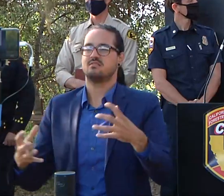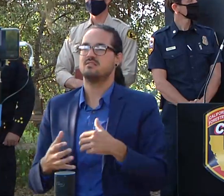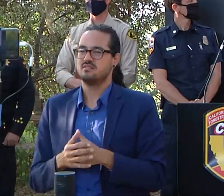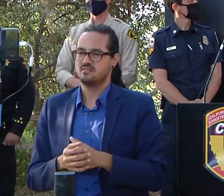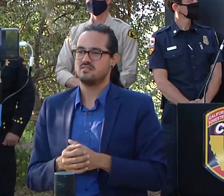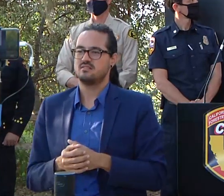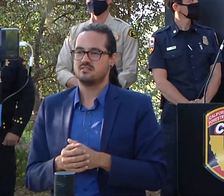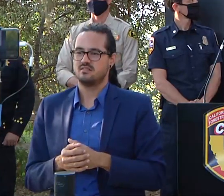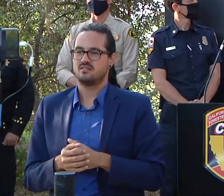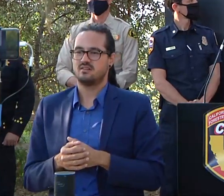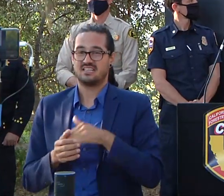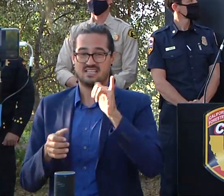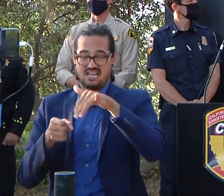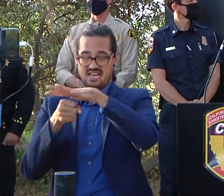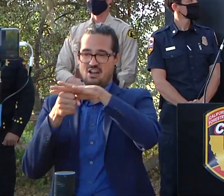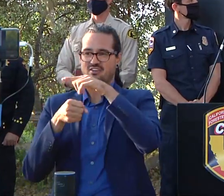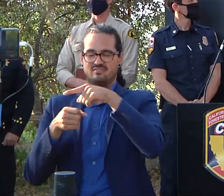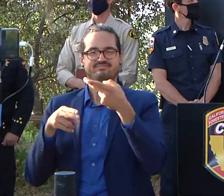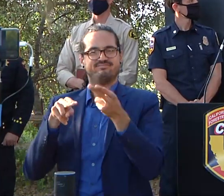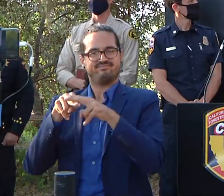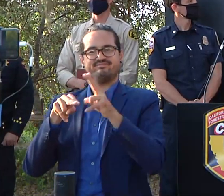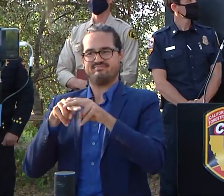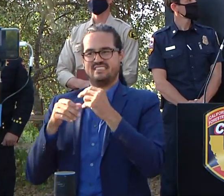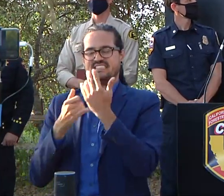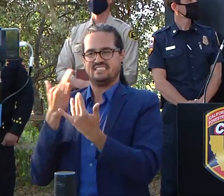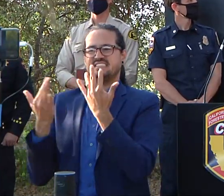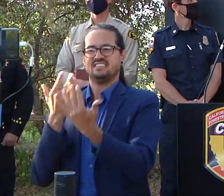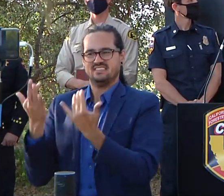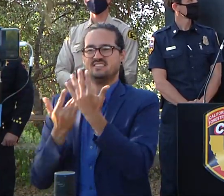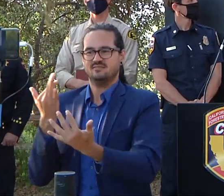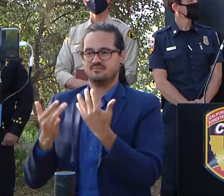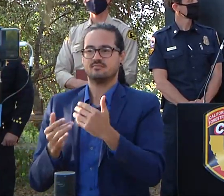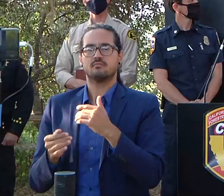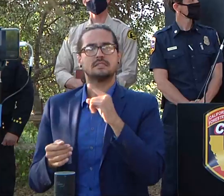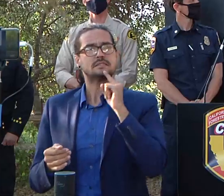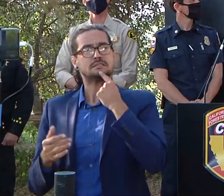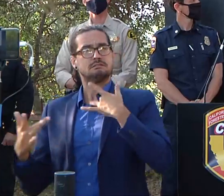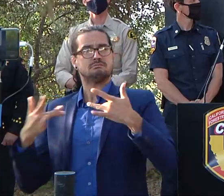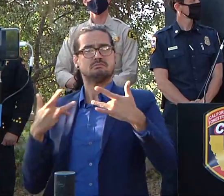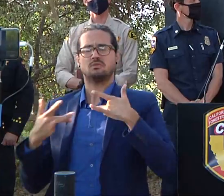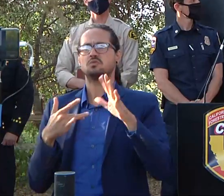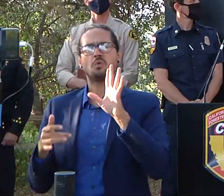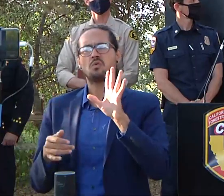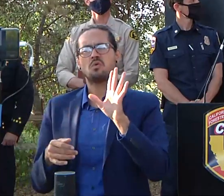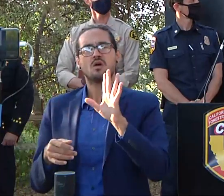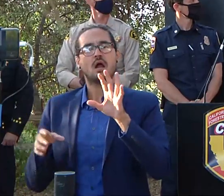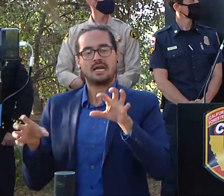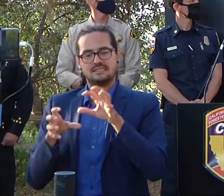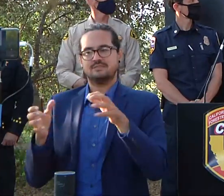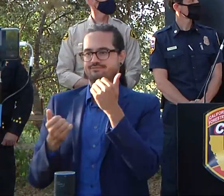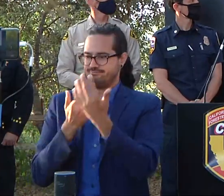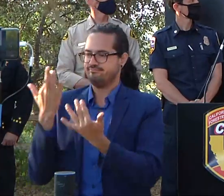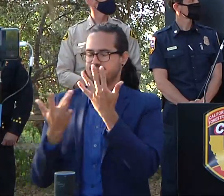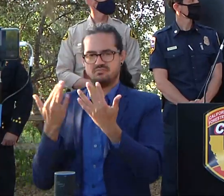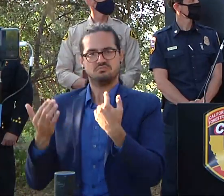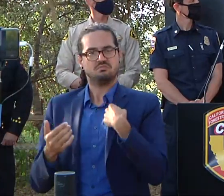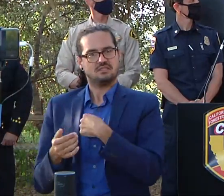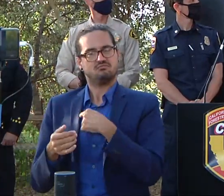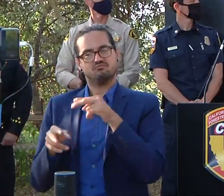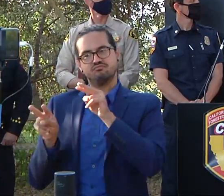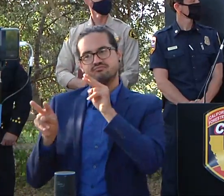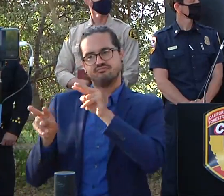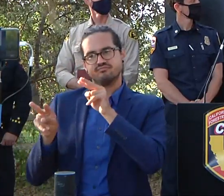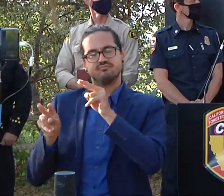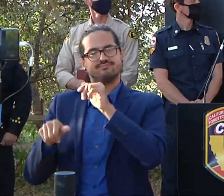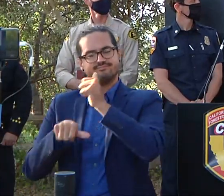more active but nothing significant just doing what we wanted to do overall getting down to our control lines where we could